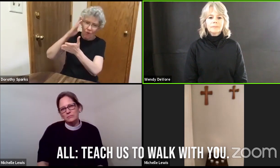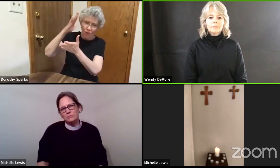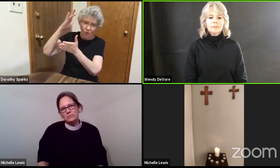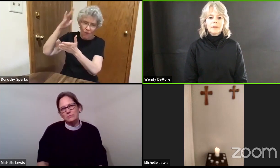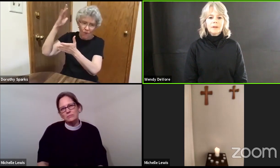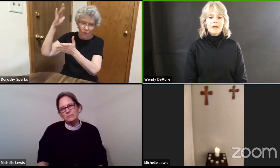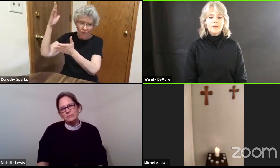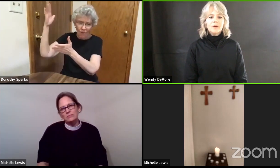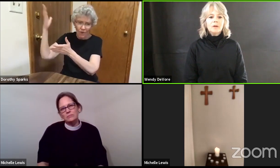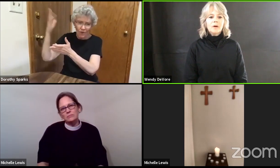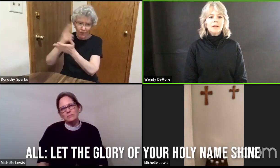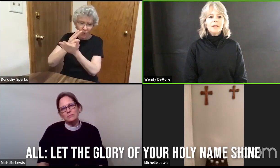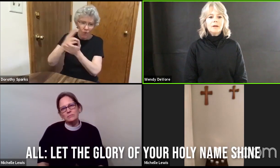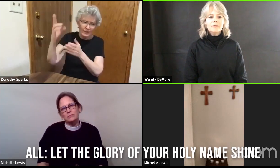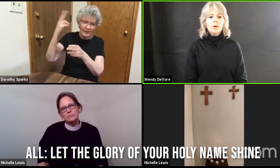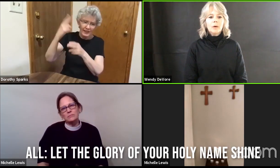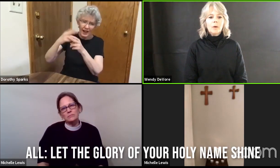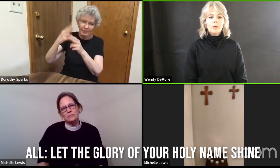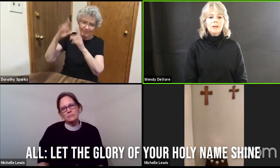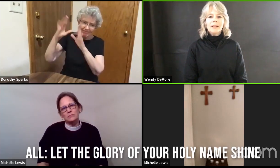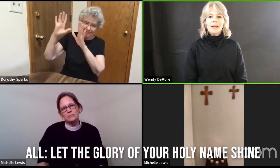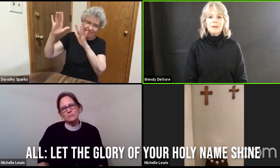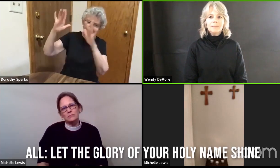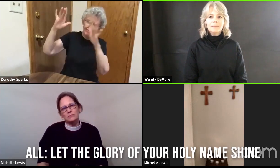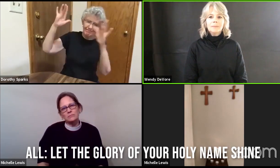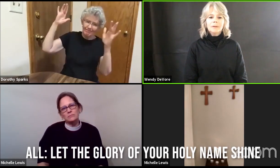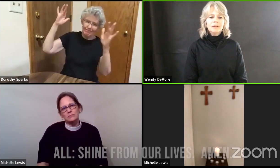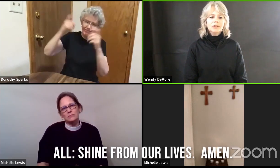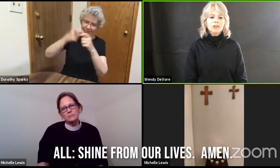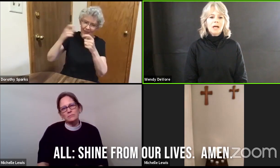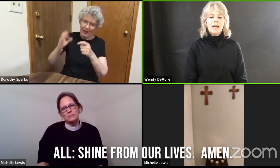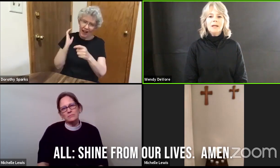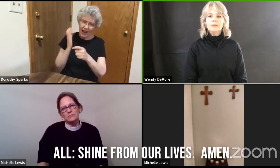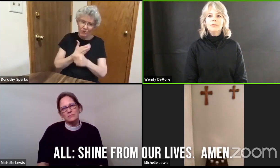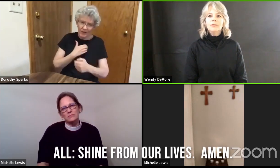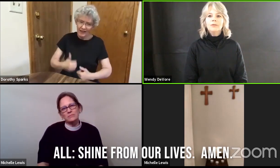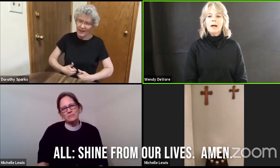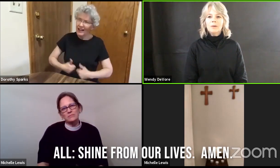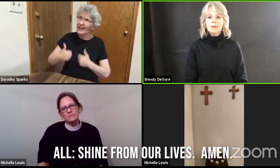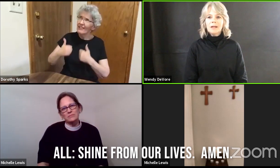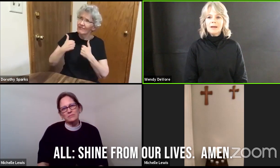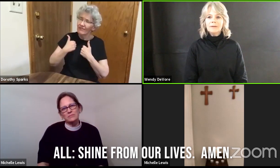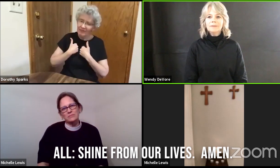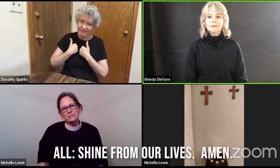Let the glory of your holy name shine from our lives.